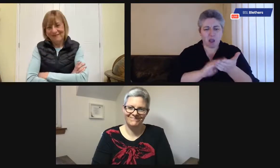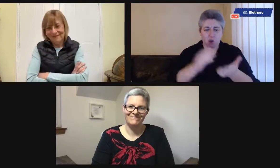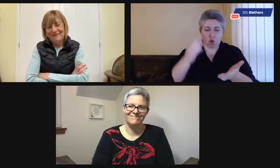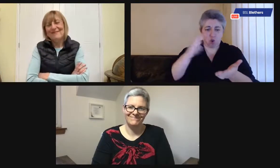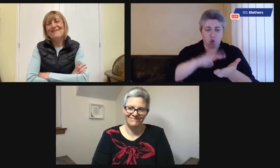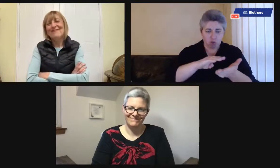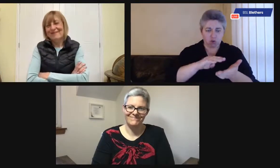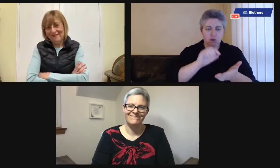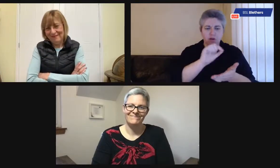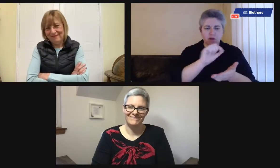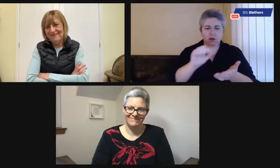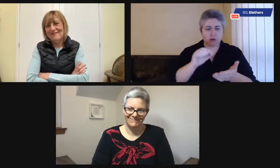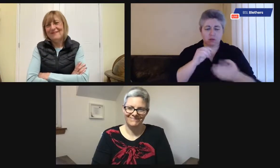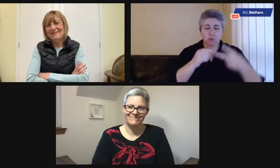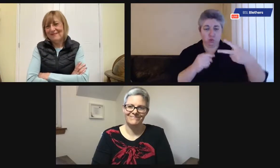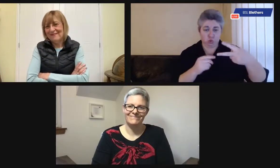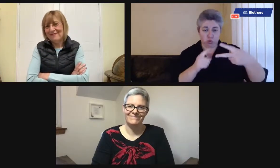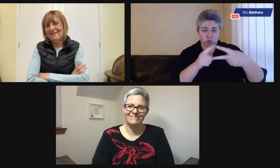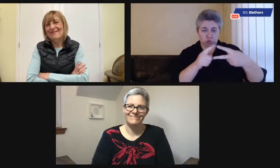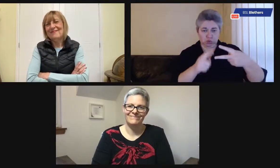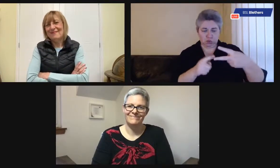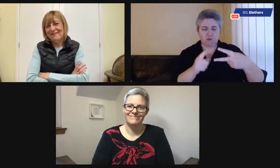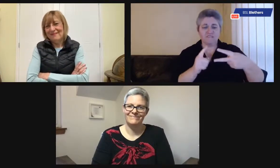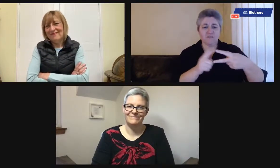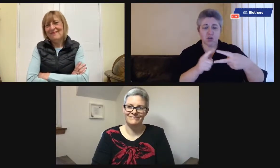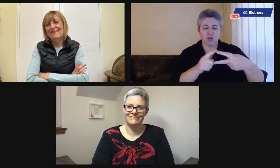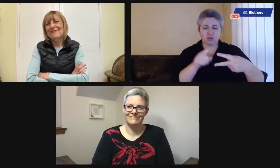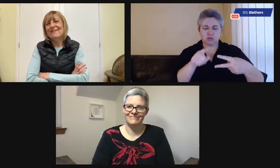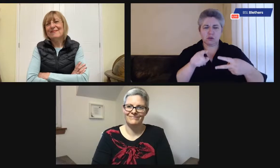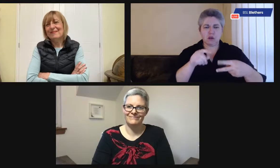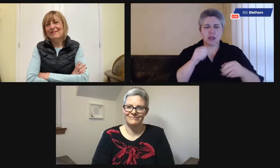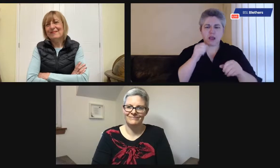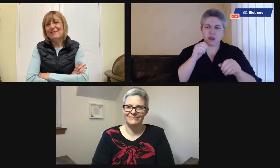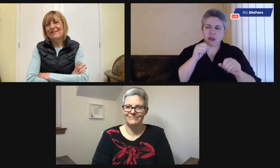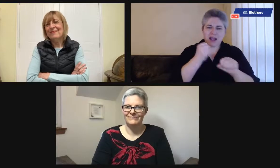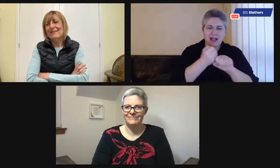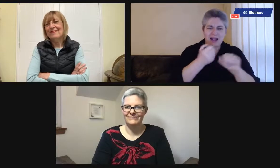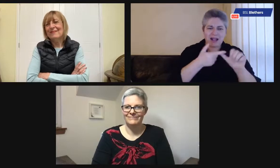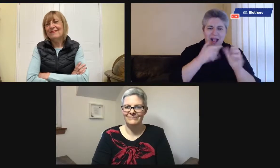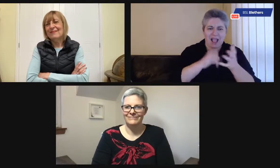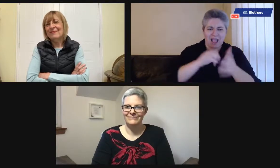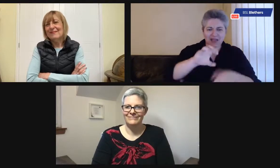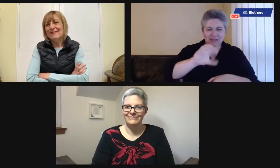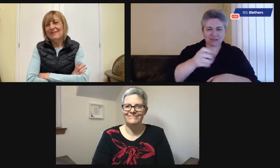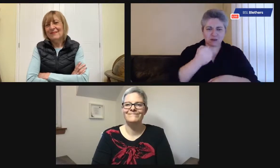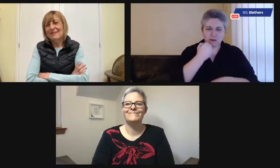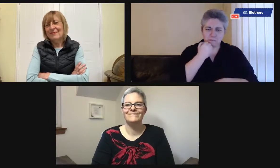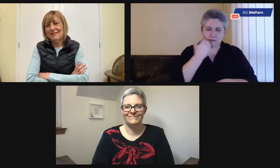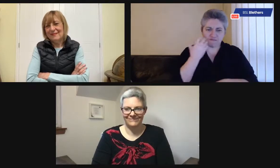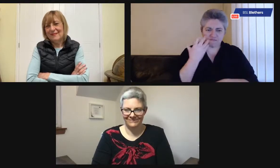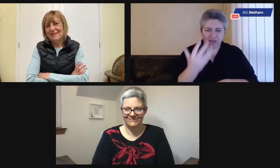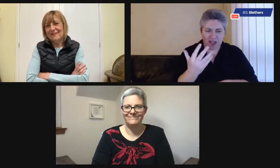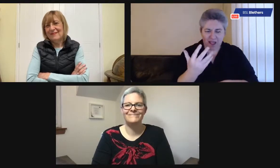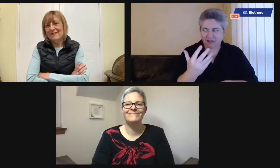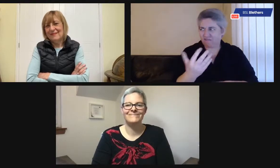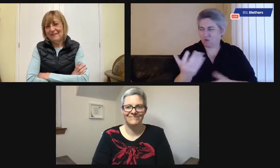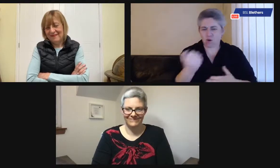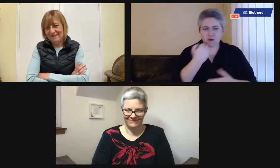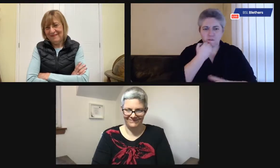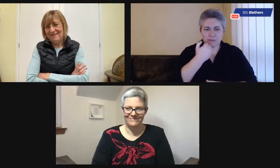card, and I'll put a yellow sticker on and that would just say two things. like gas number